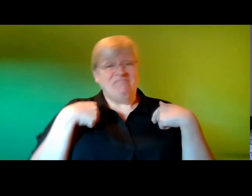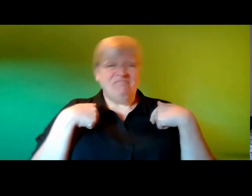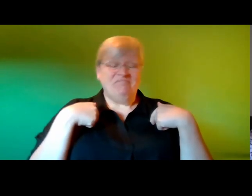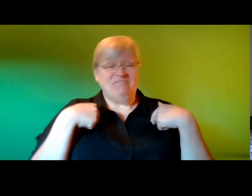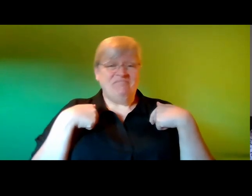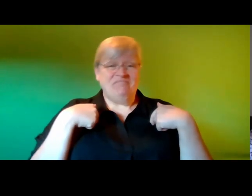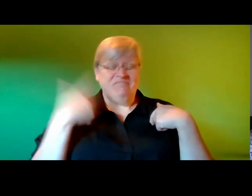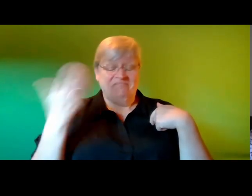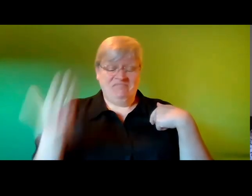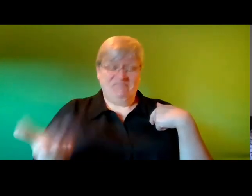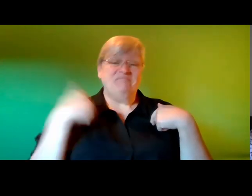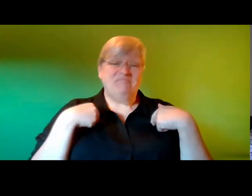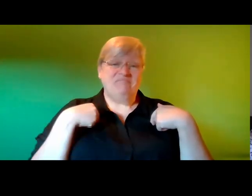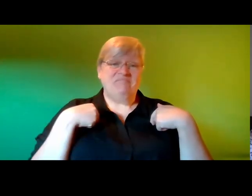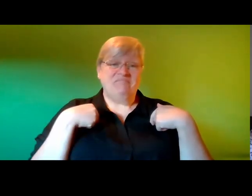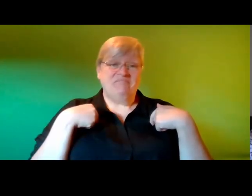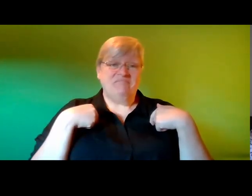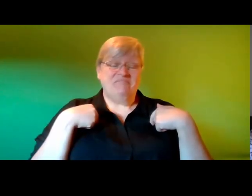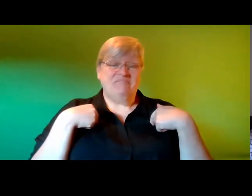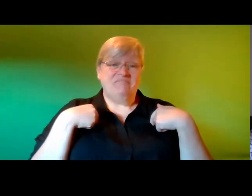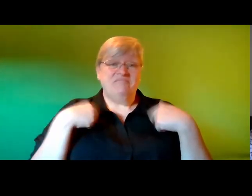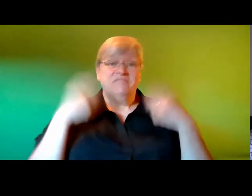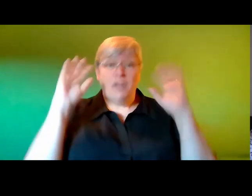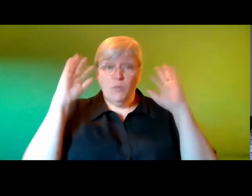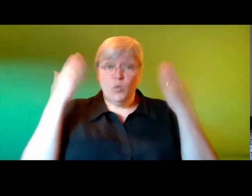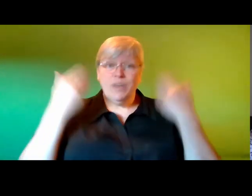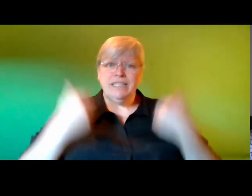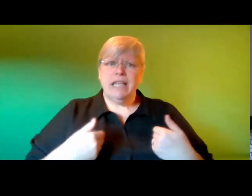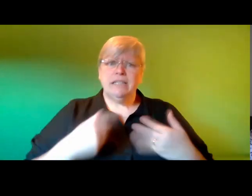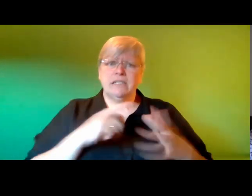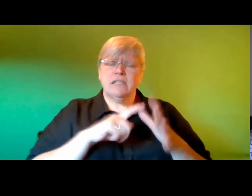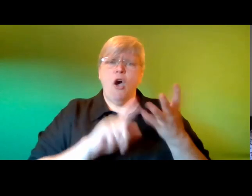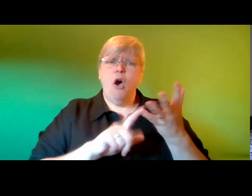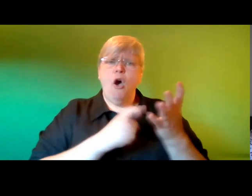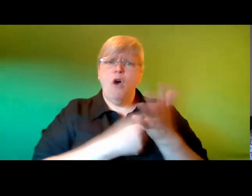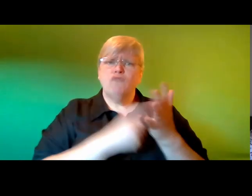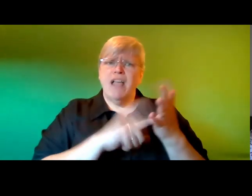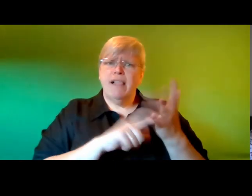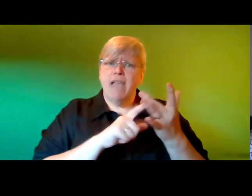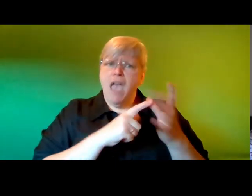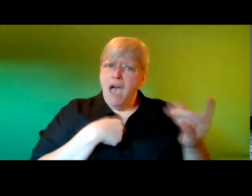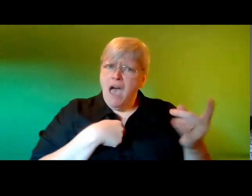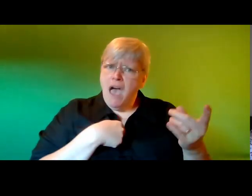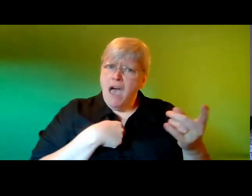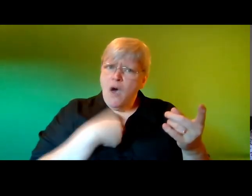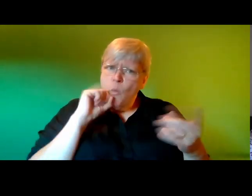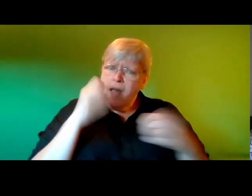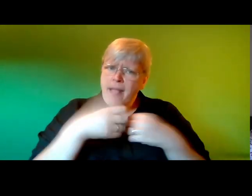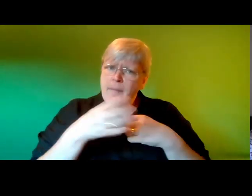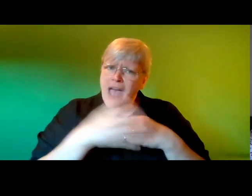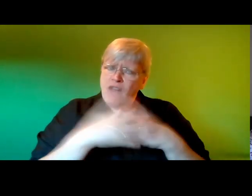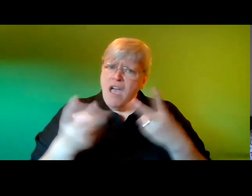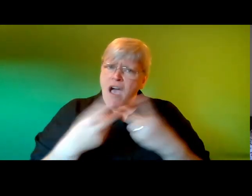of the nearby cauldron princess aurelia is promised to another the wizard heard a measly